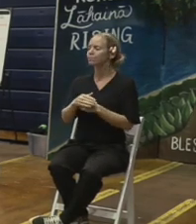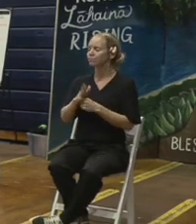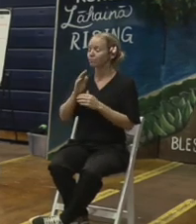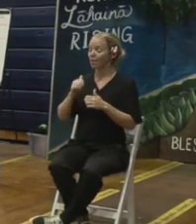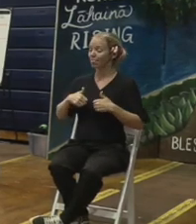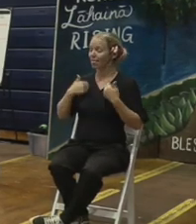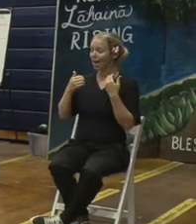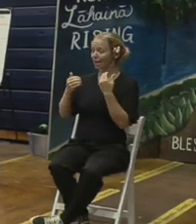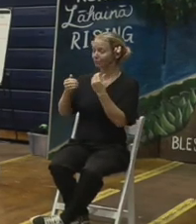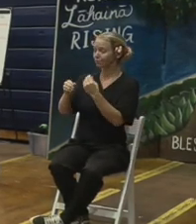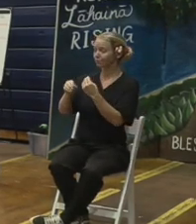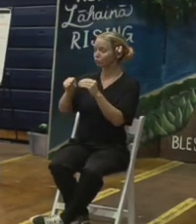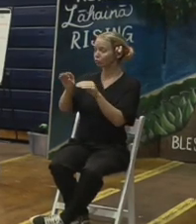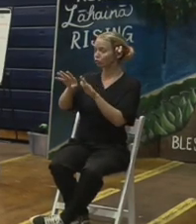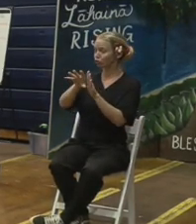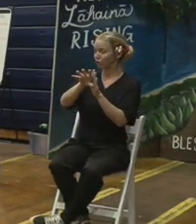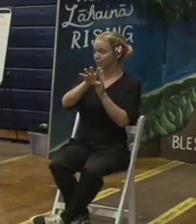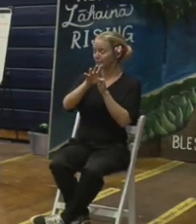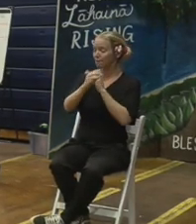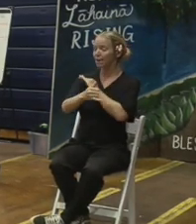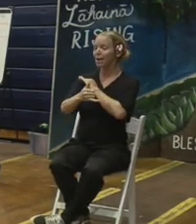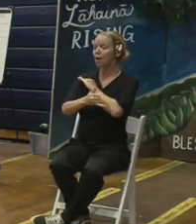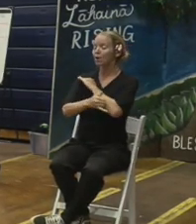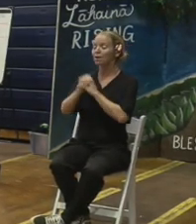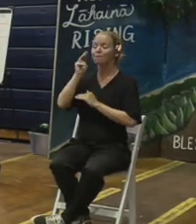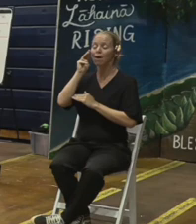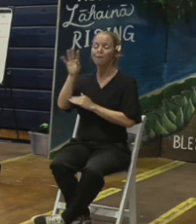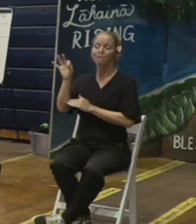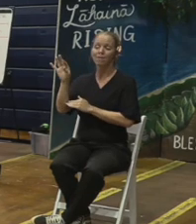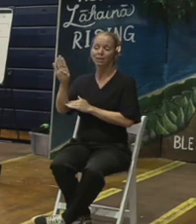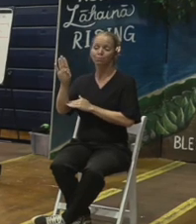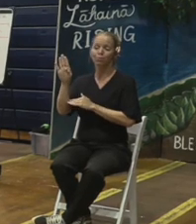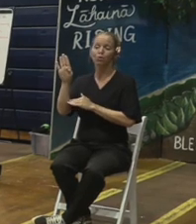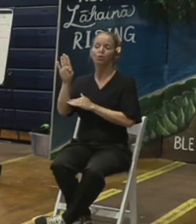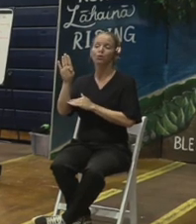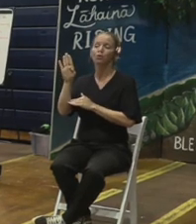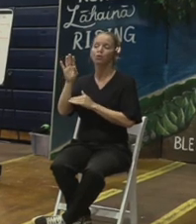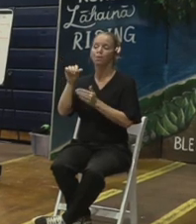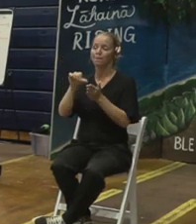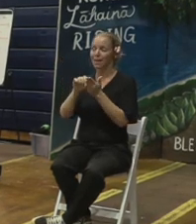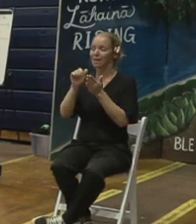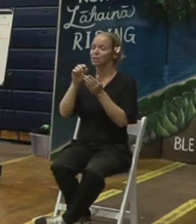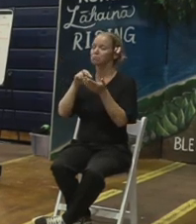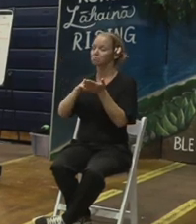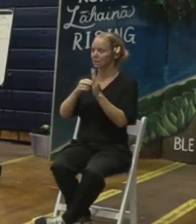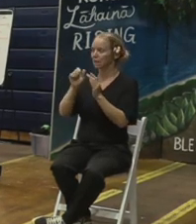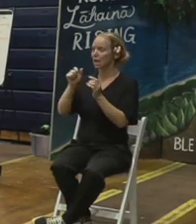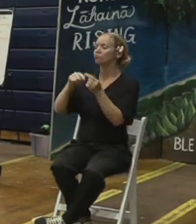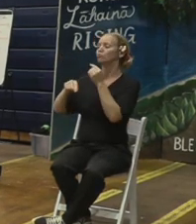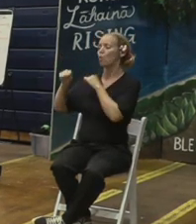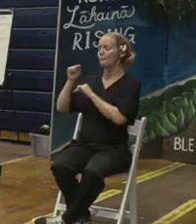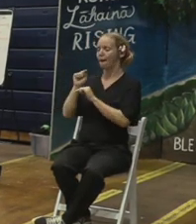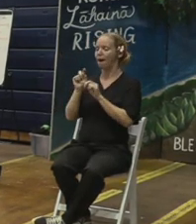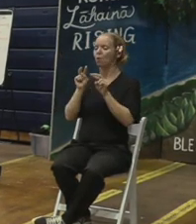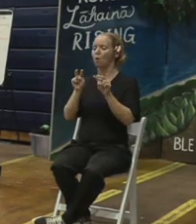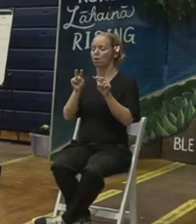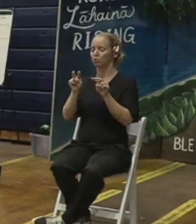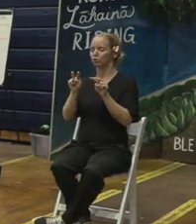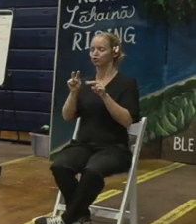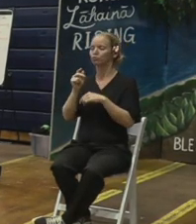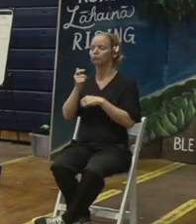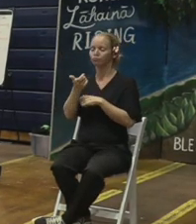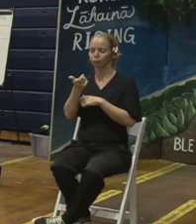live streamed on the County of Maui Facebook page, which means you can go back and watch it after. Should you need to